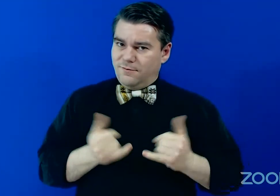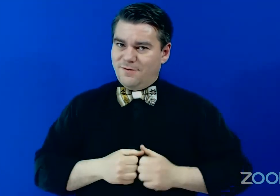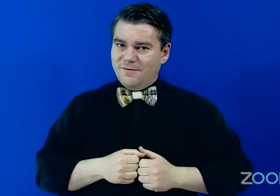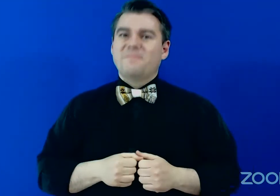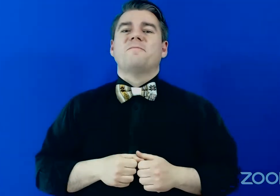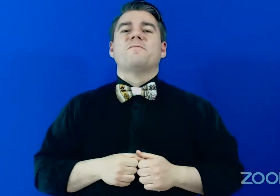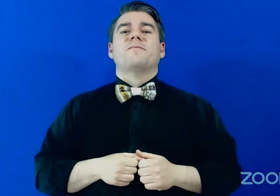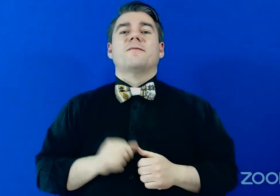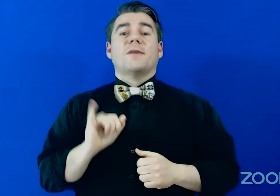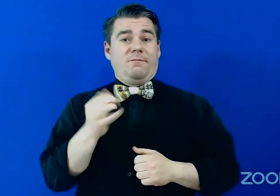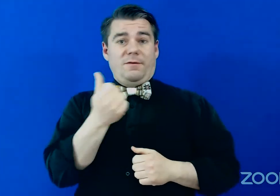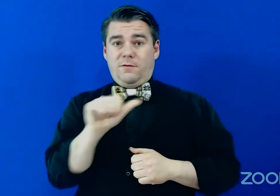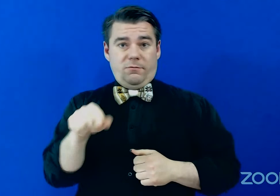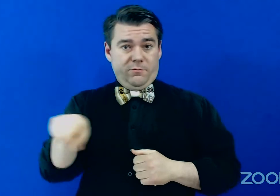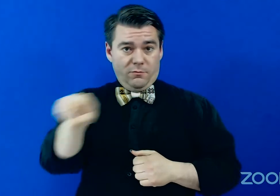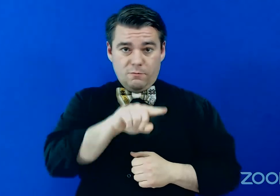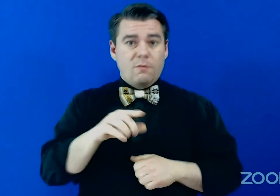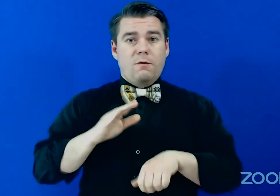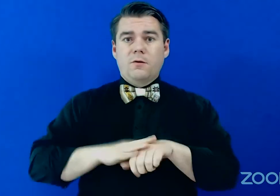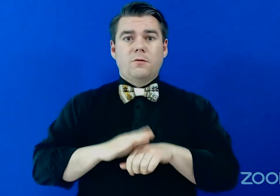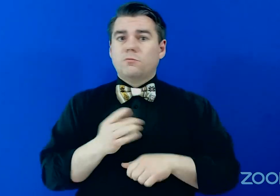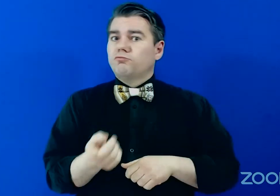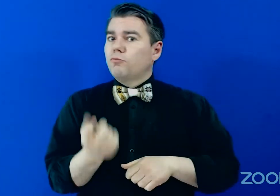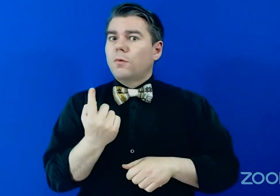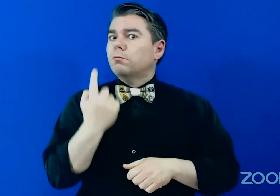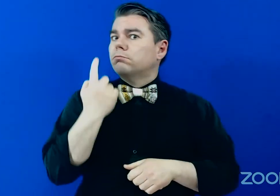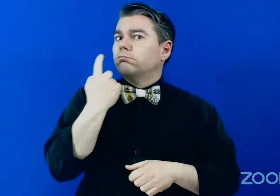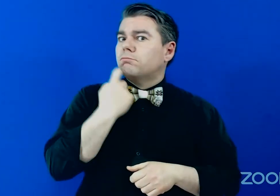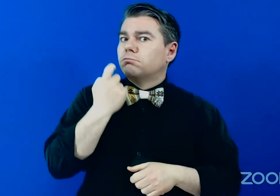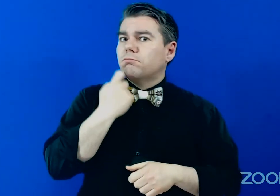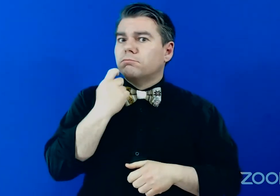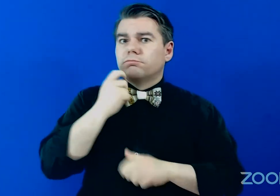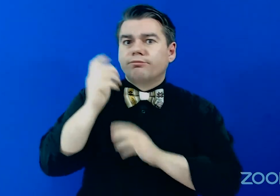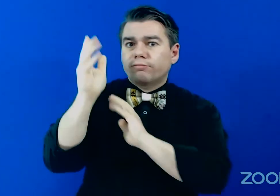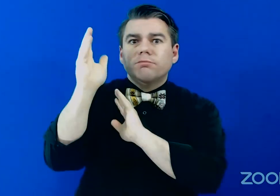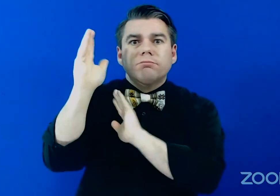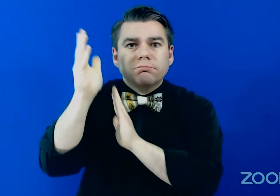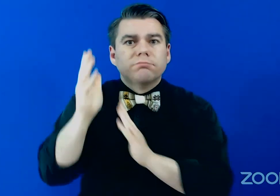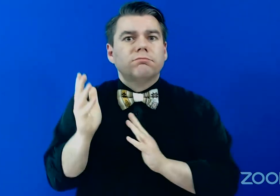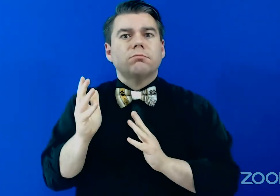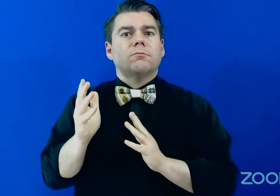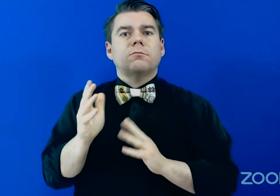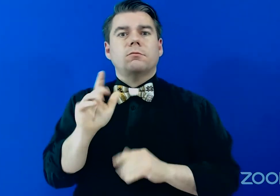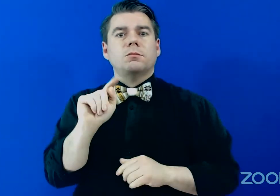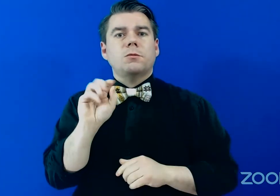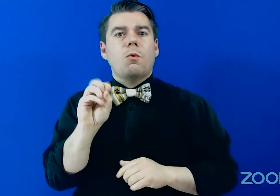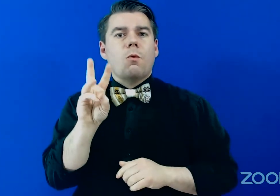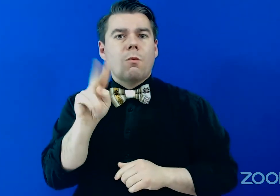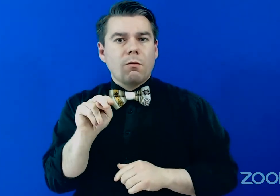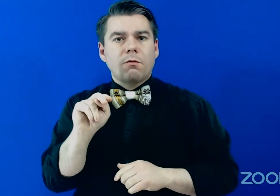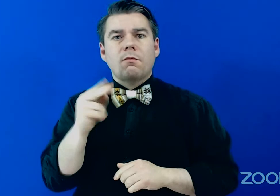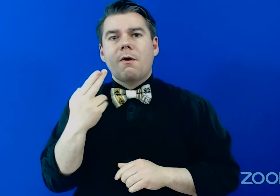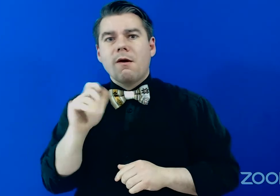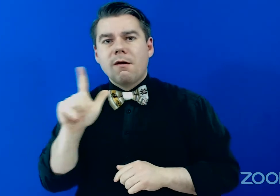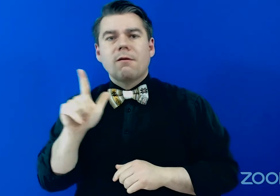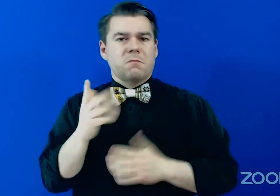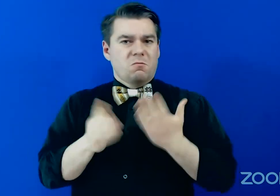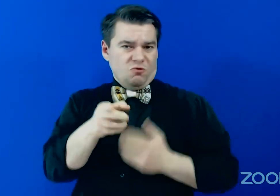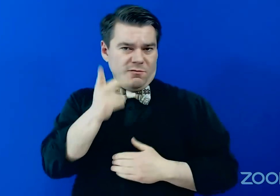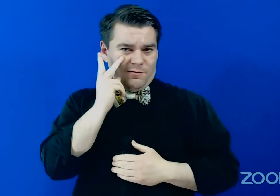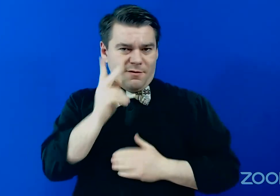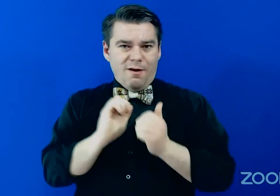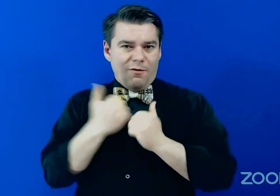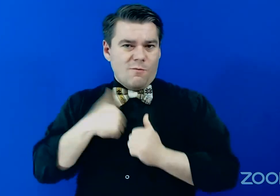If any of you were on one of the recent presentations or town halls, you may have seen how we were able to coordinate